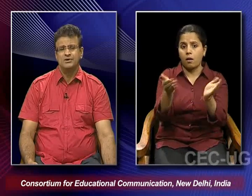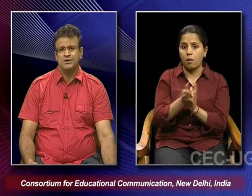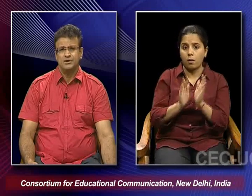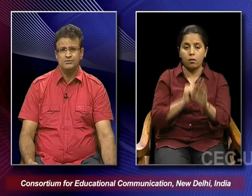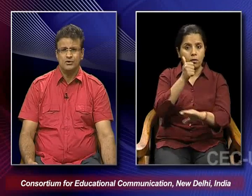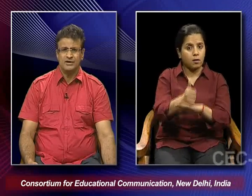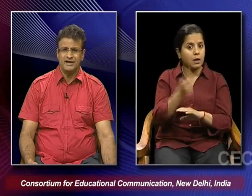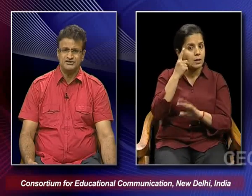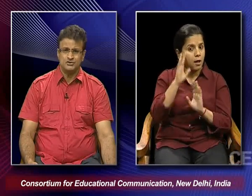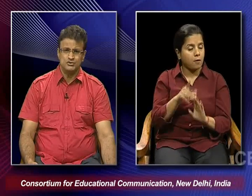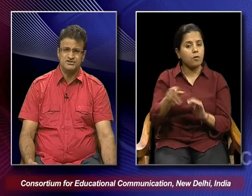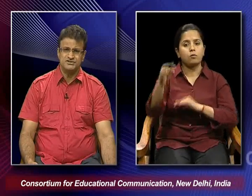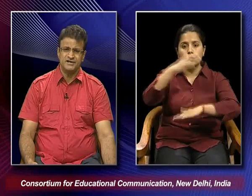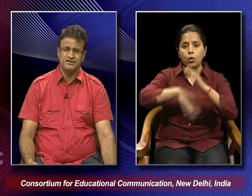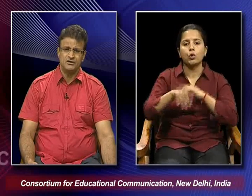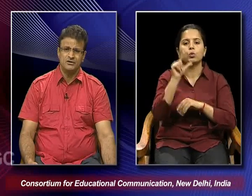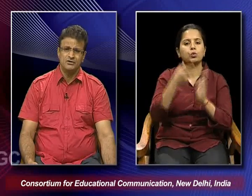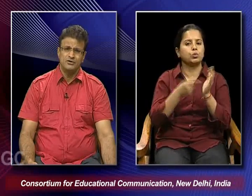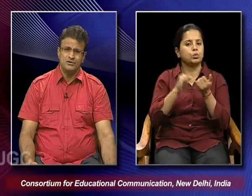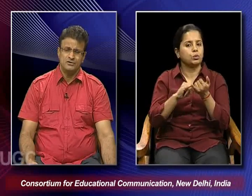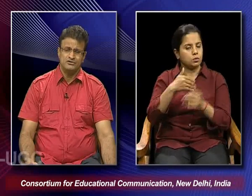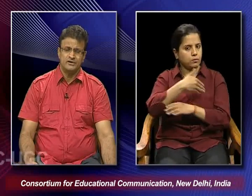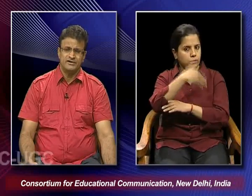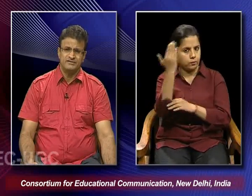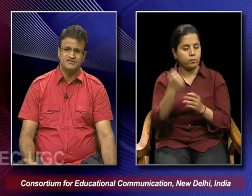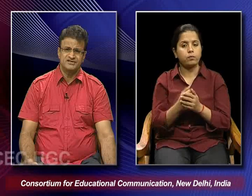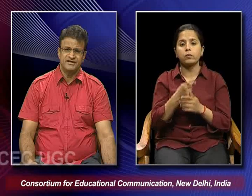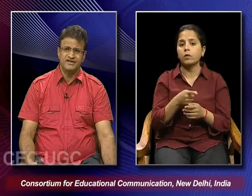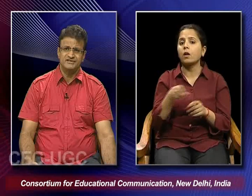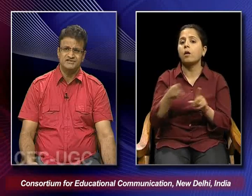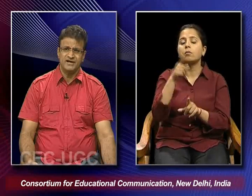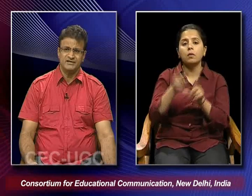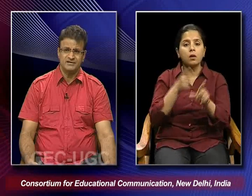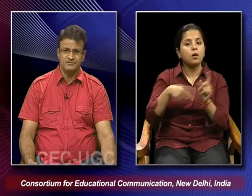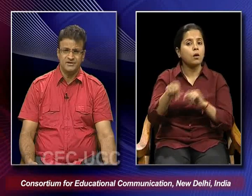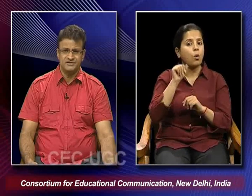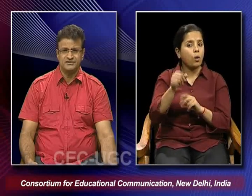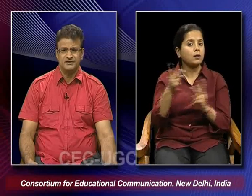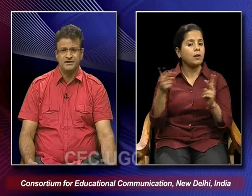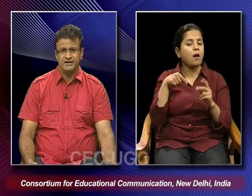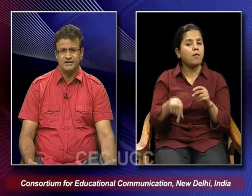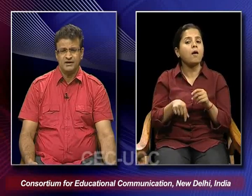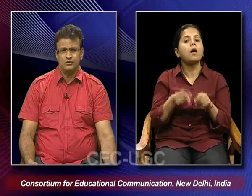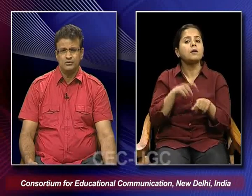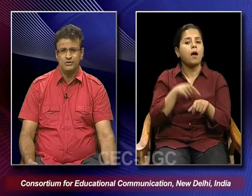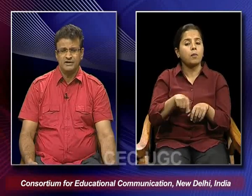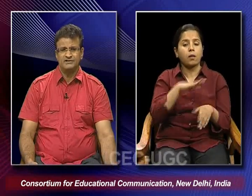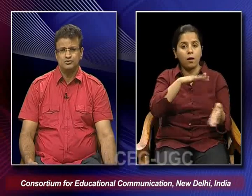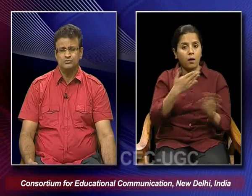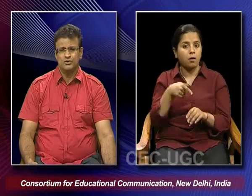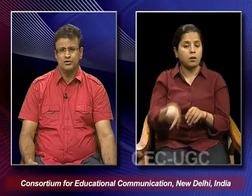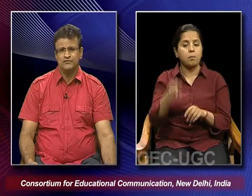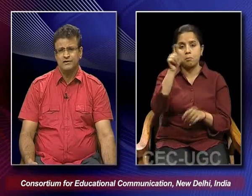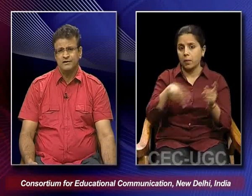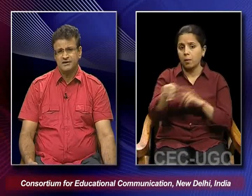to organize Urds. And on the anniversary day, the shrine in Beit and town and the